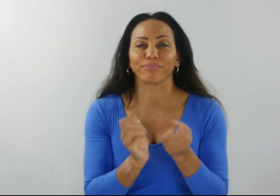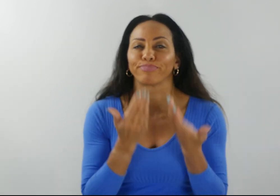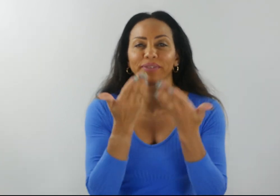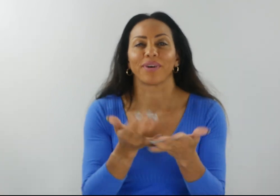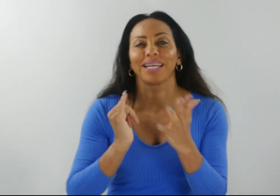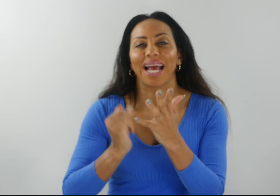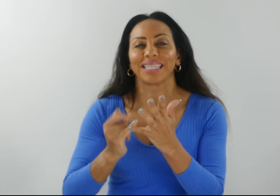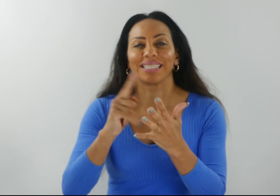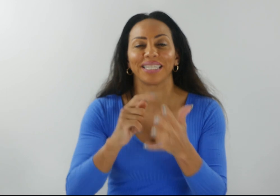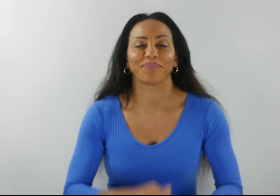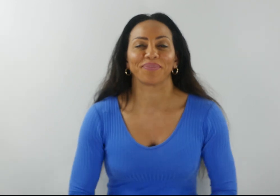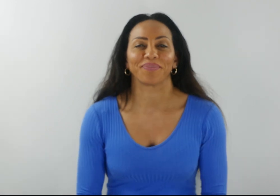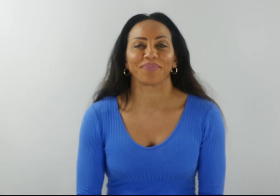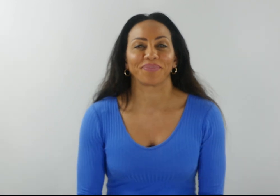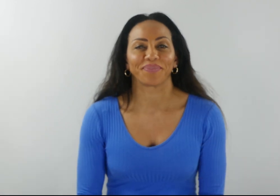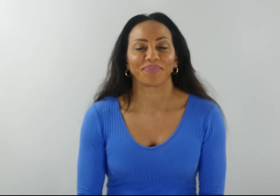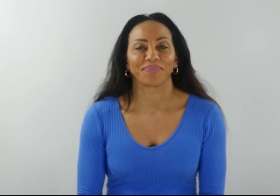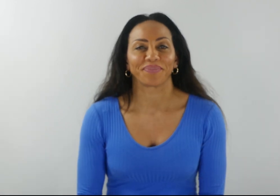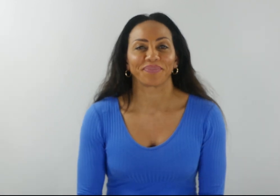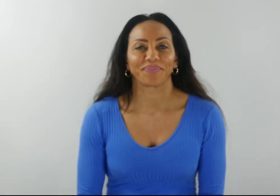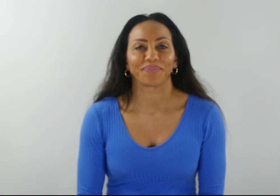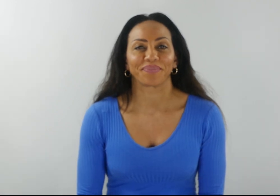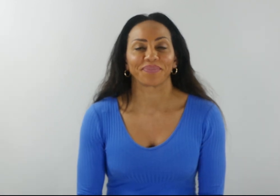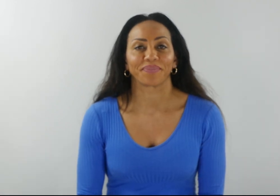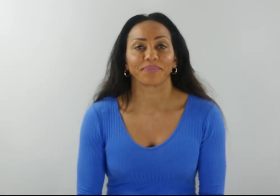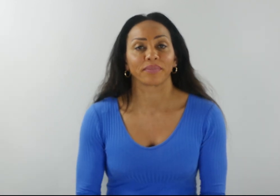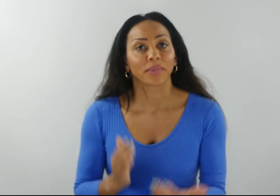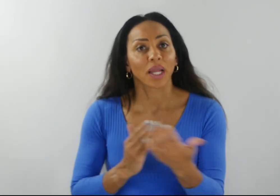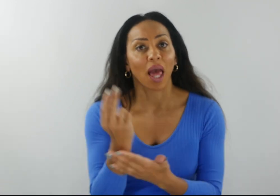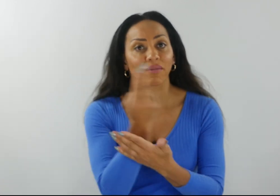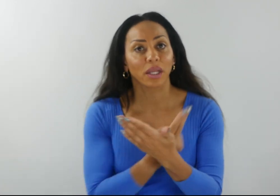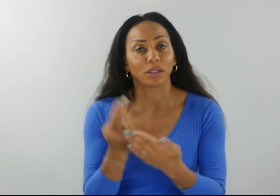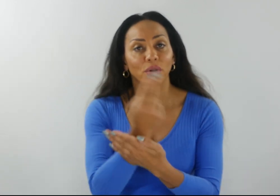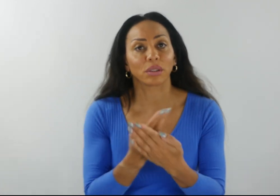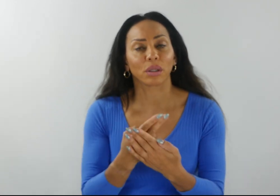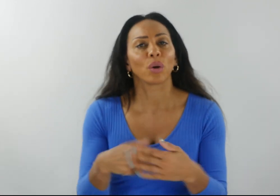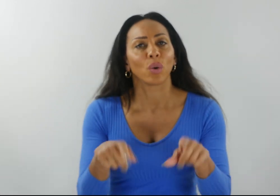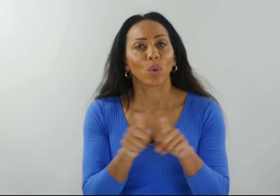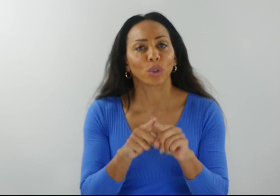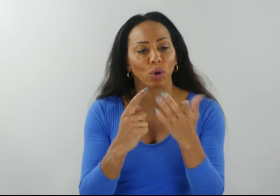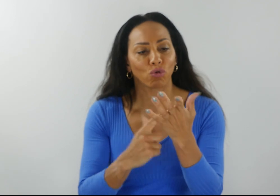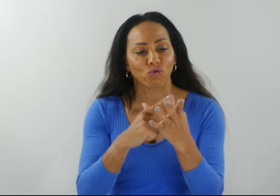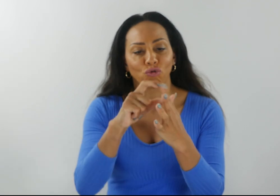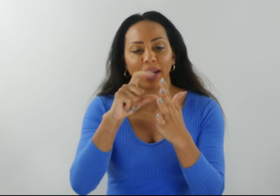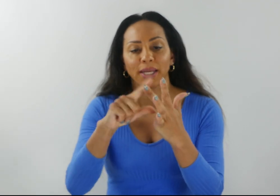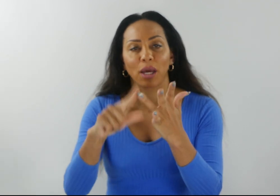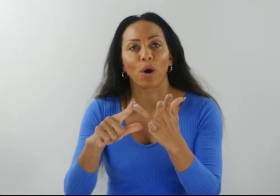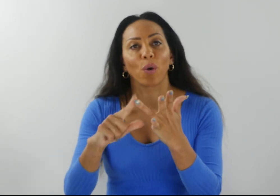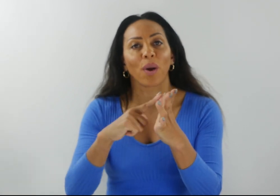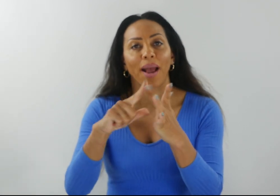using sign-supported English. A live illustrator. And radio aid transmitter for children who use